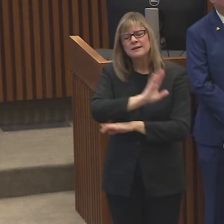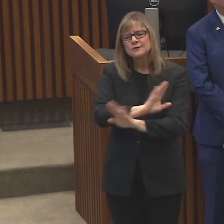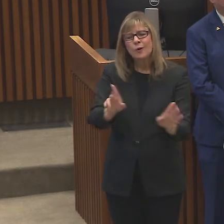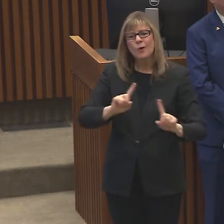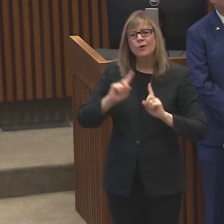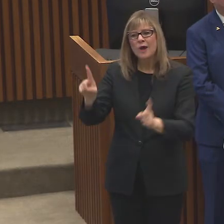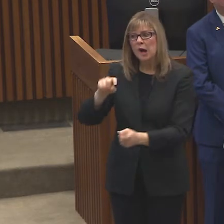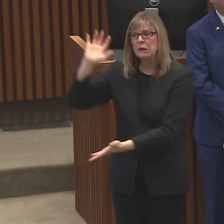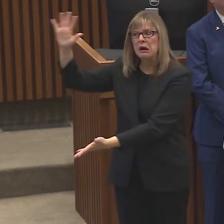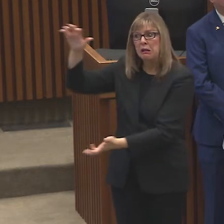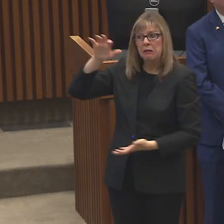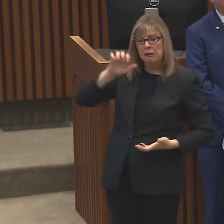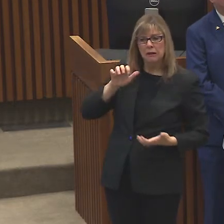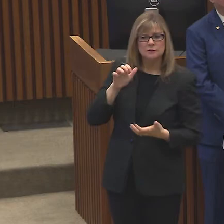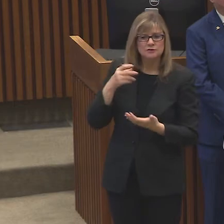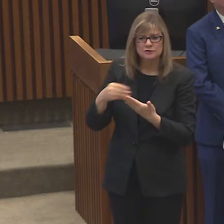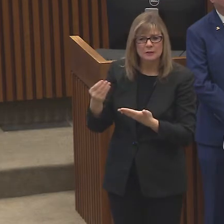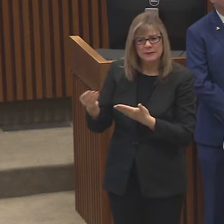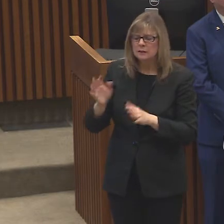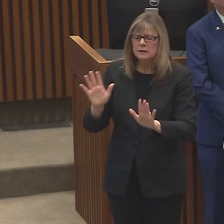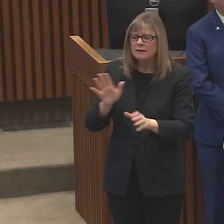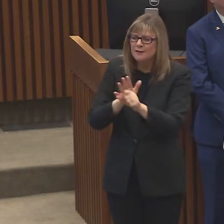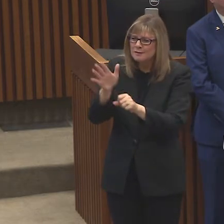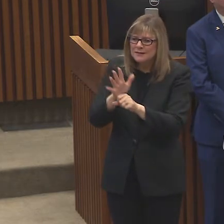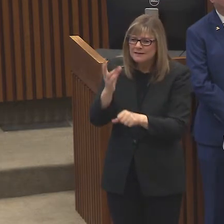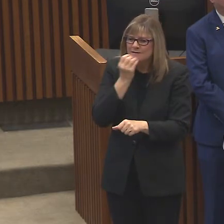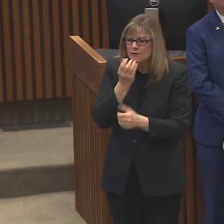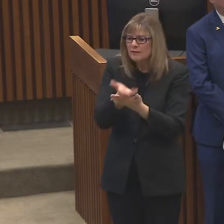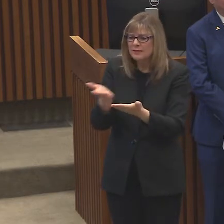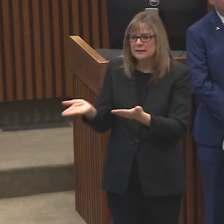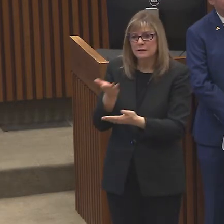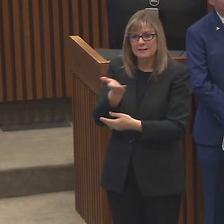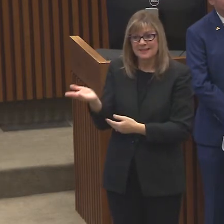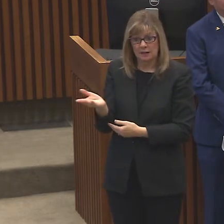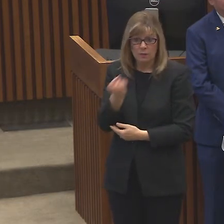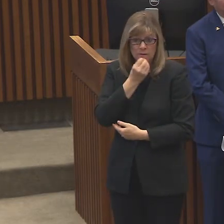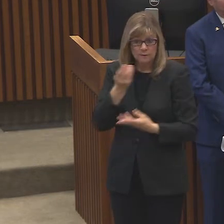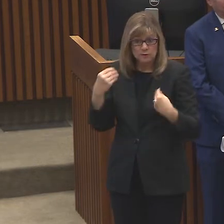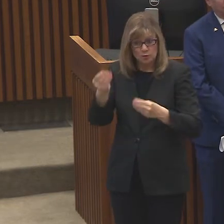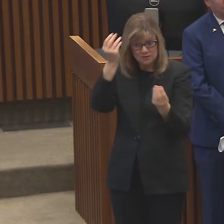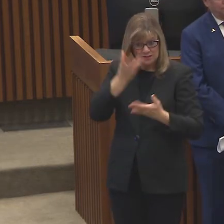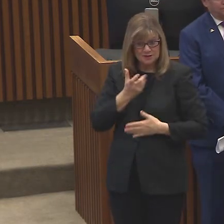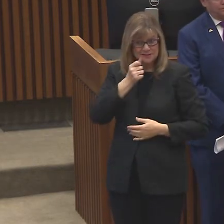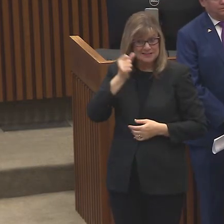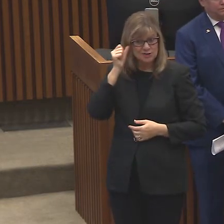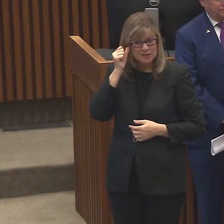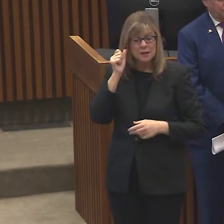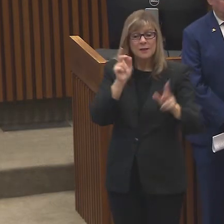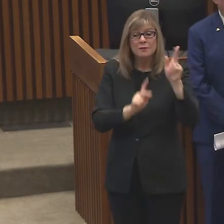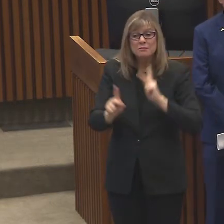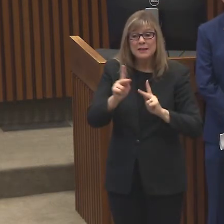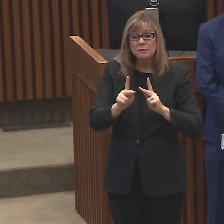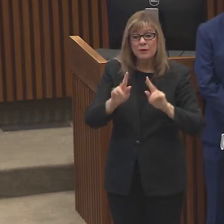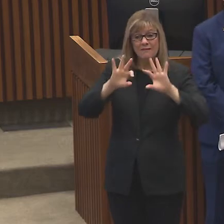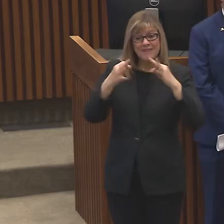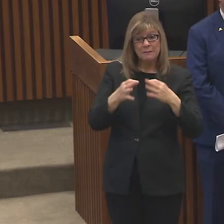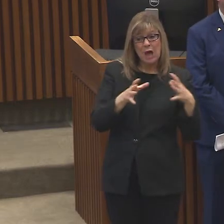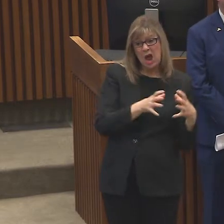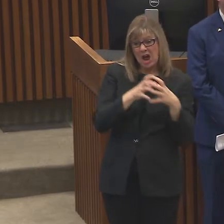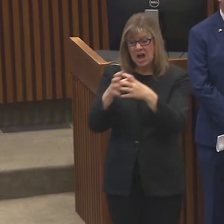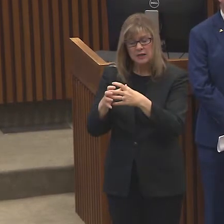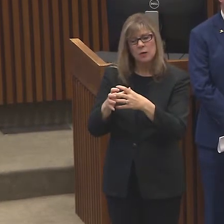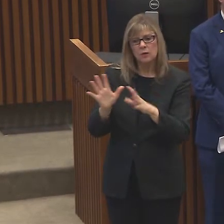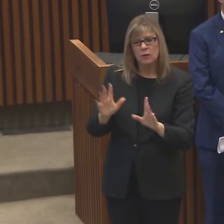plenty of goods, plenty of foods. The grocery store has told us yesterday people come one family, one person at a time,